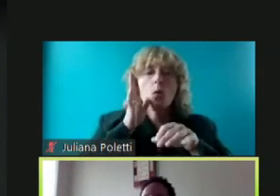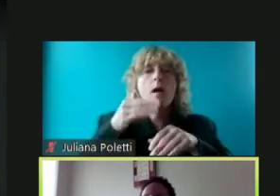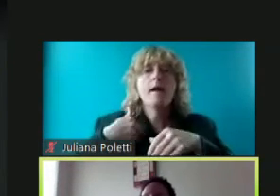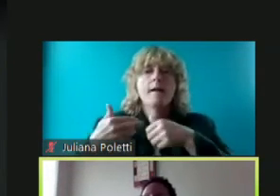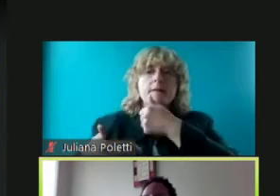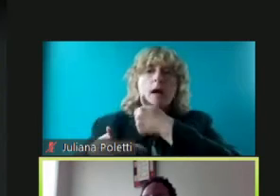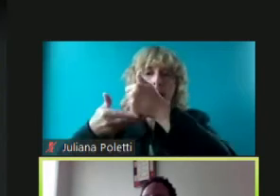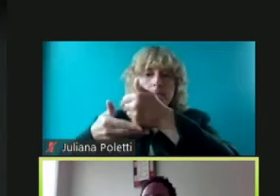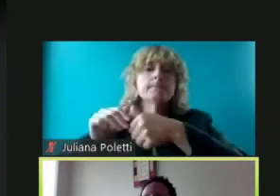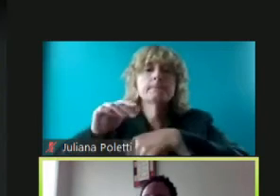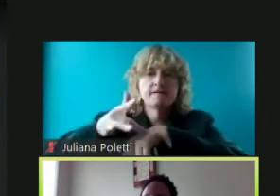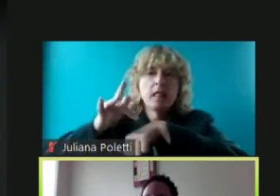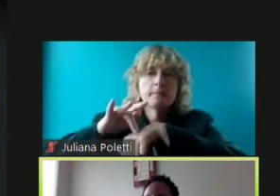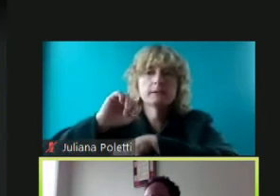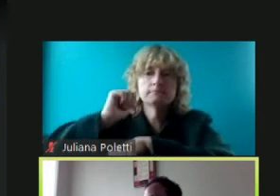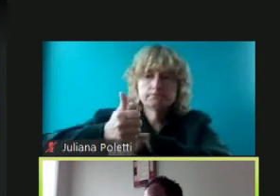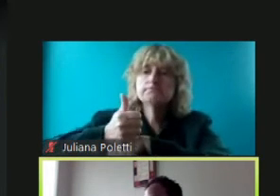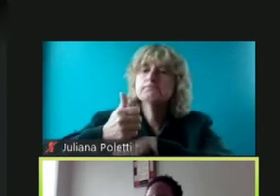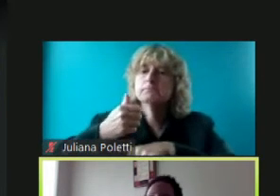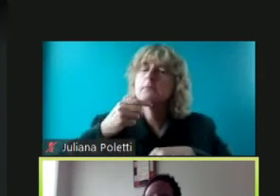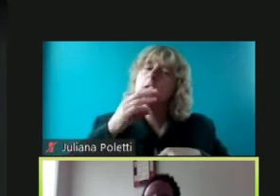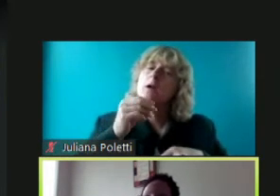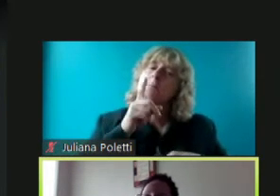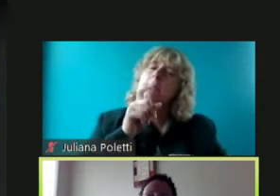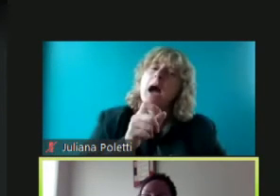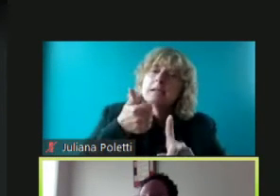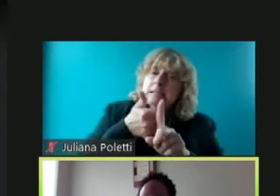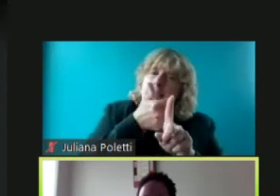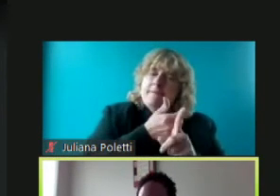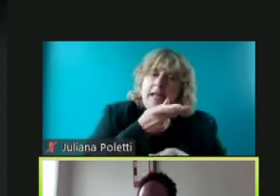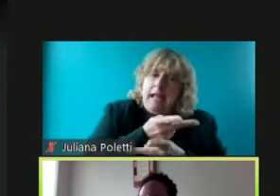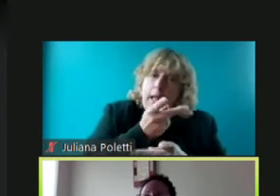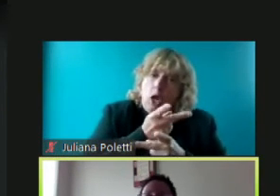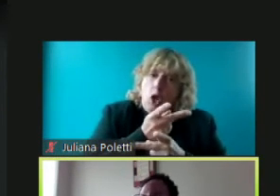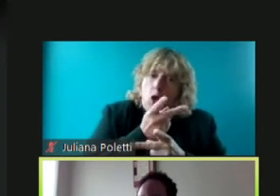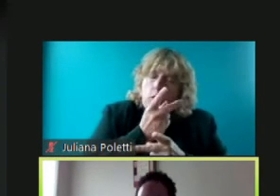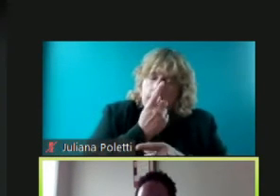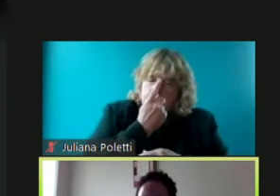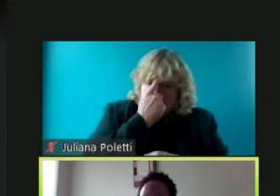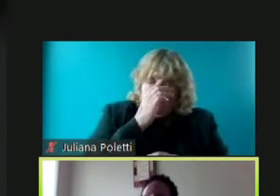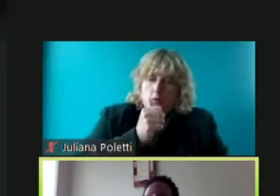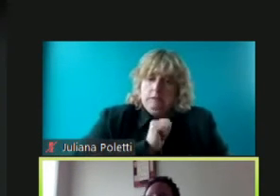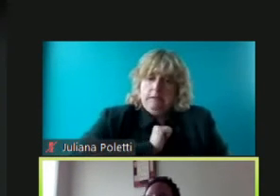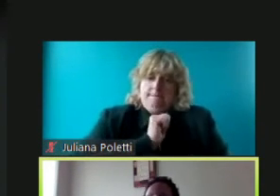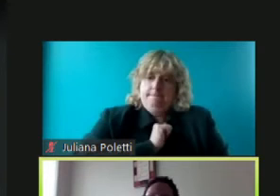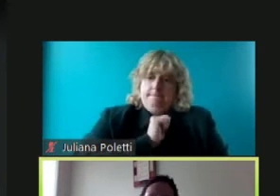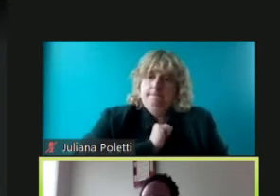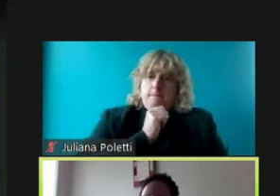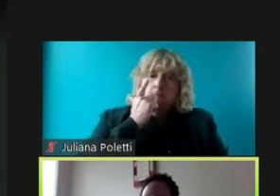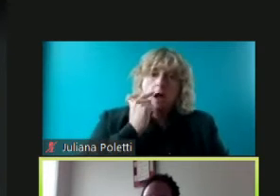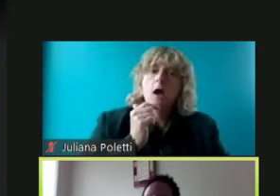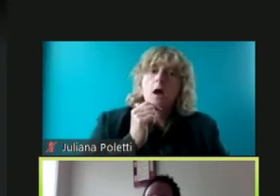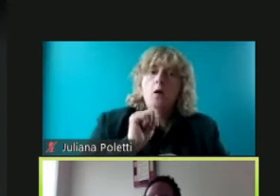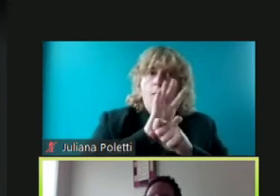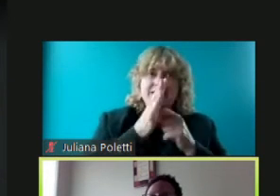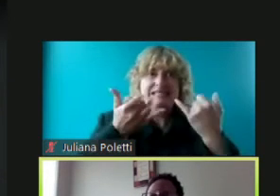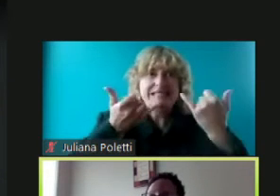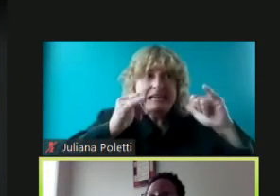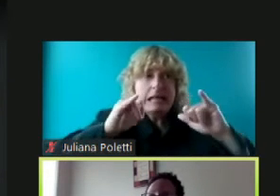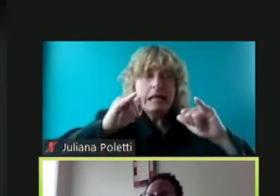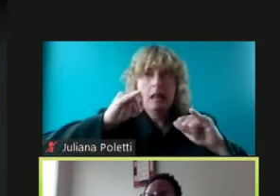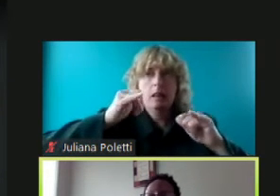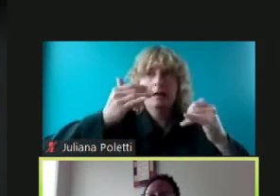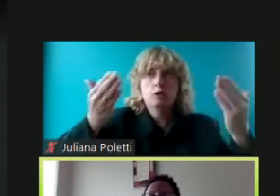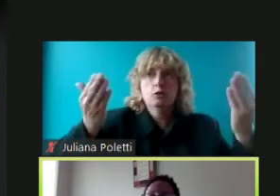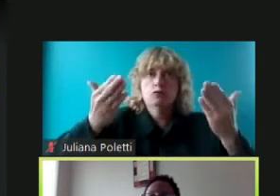and think about ourselves as covet is still here it's still present it's still among us so we have to